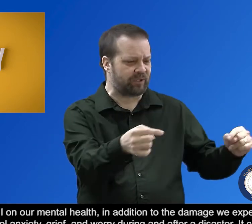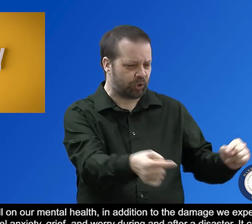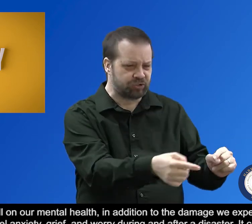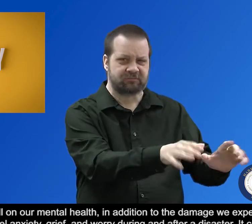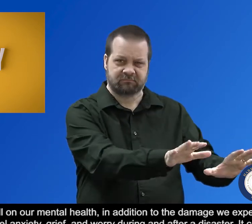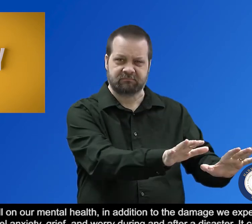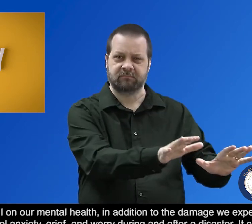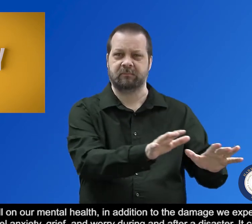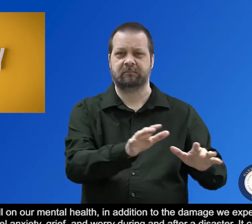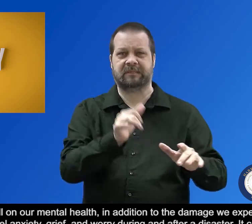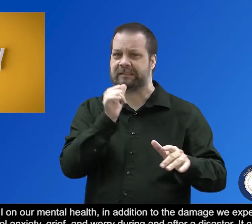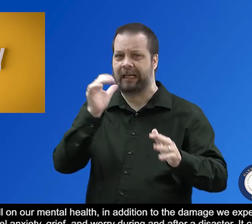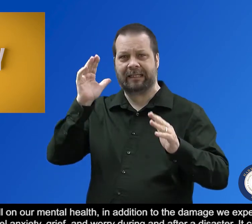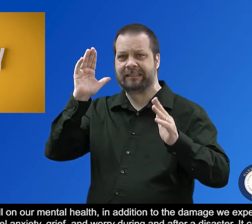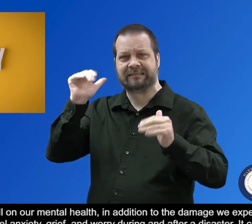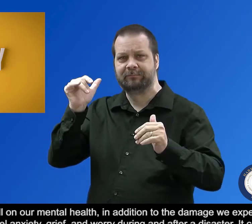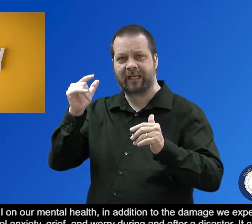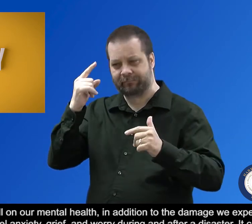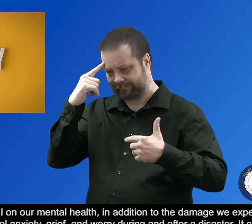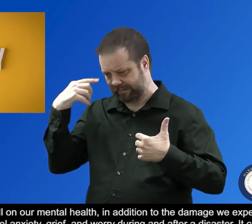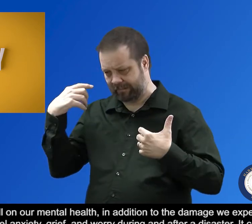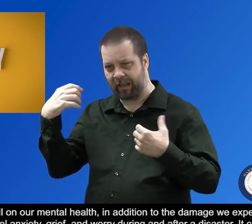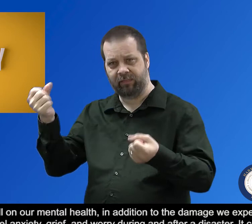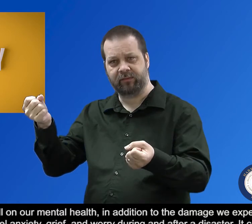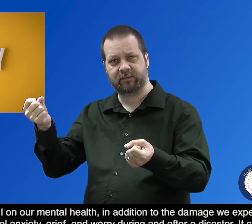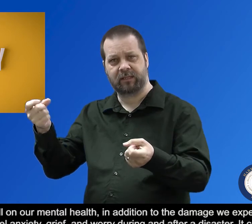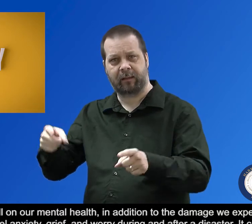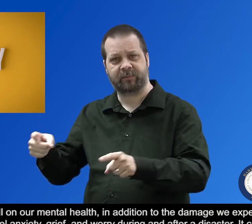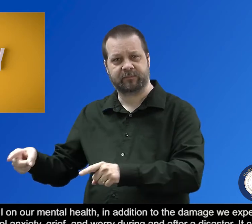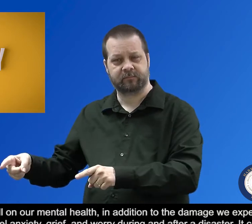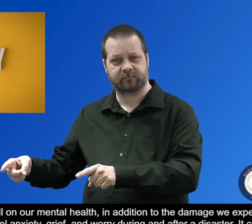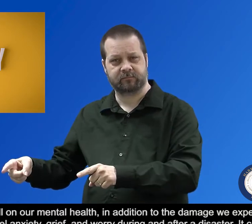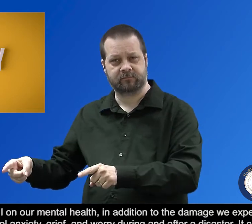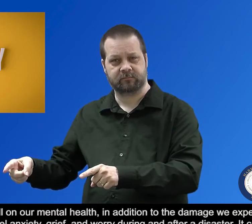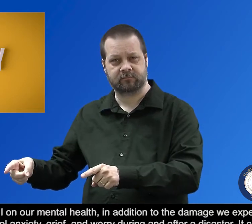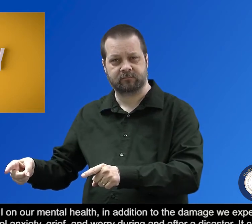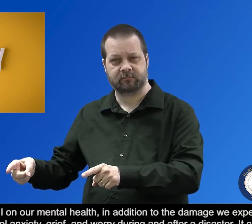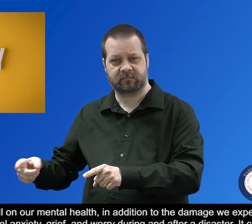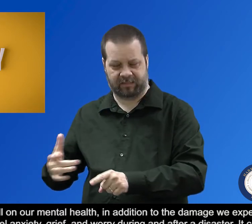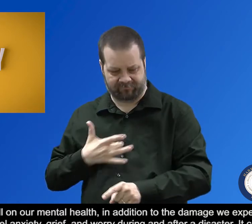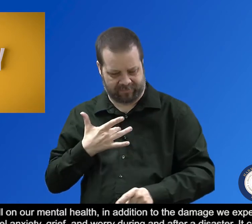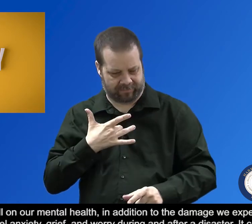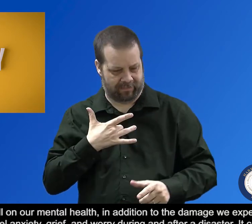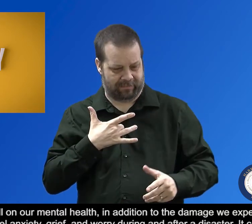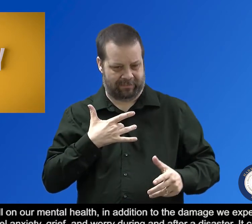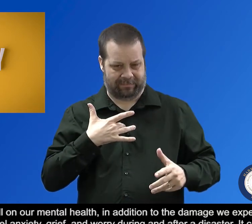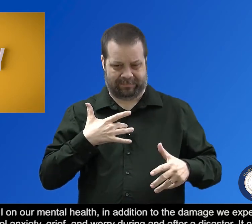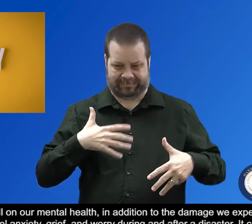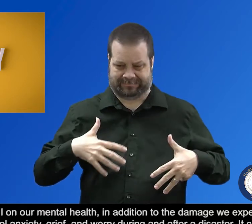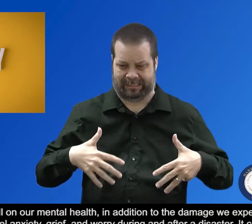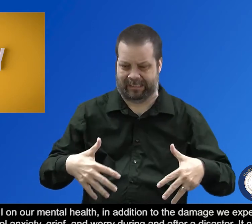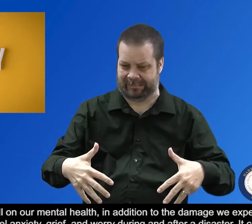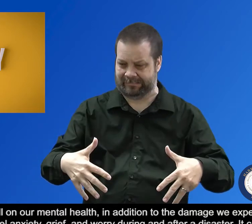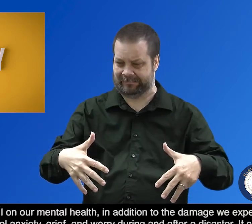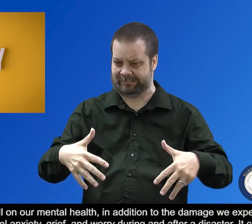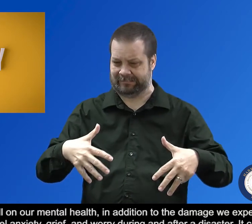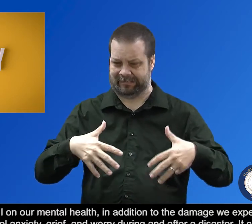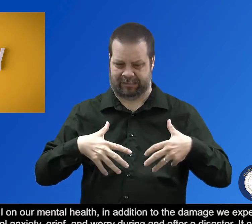It is perfectly normal to feel anxiety, grief, and worry during and